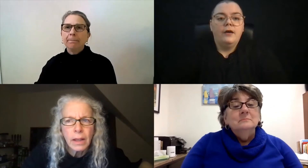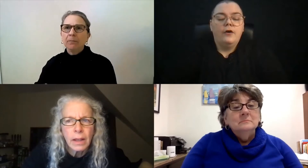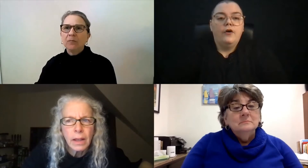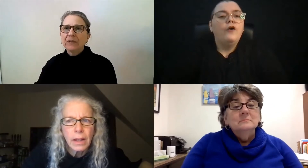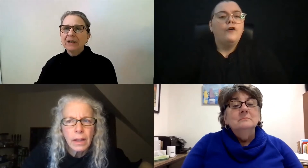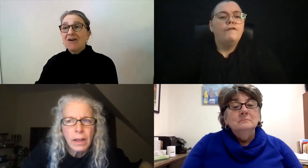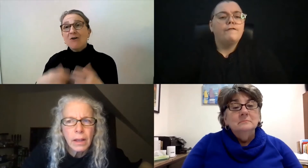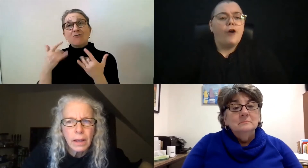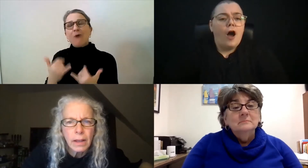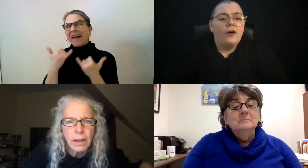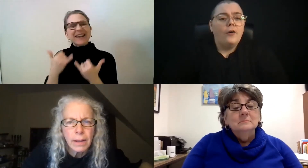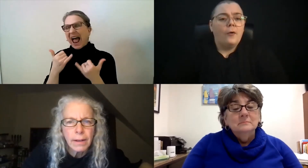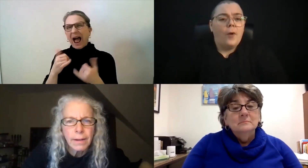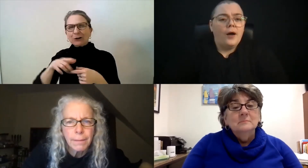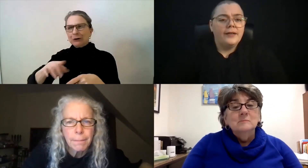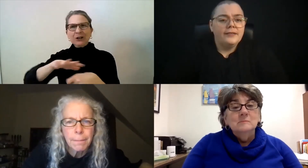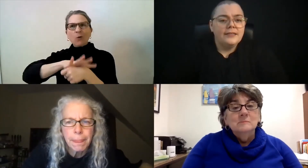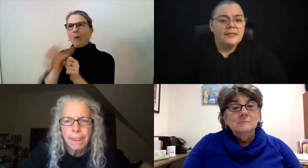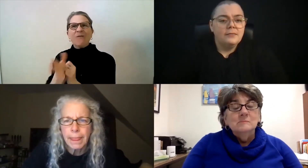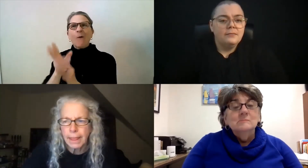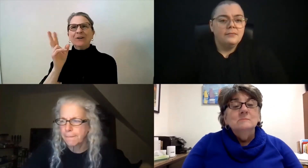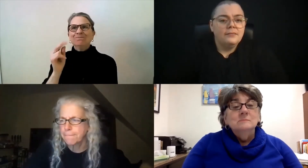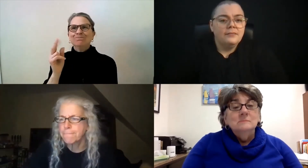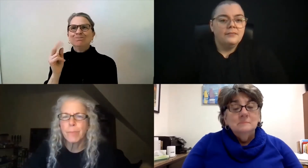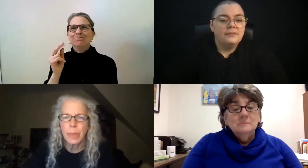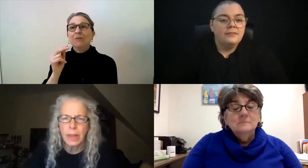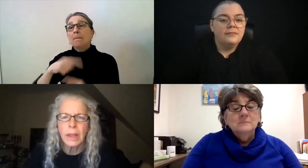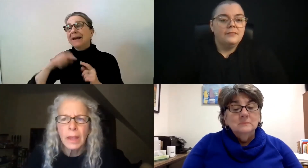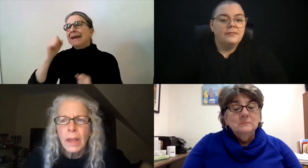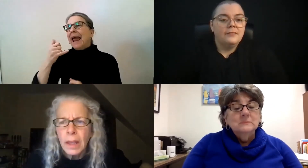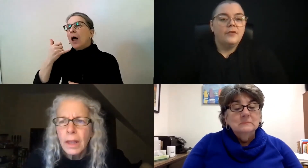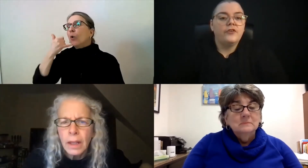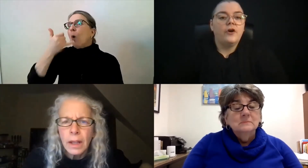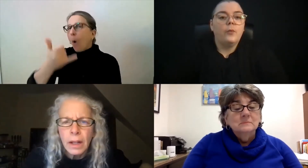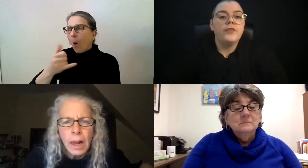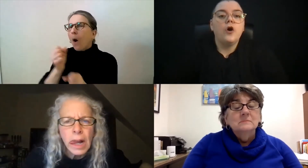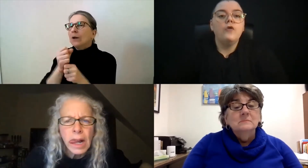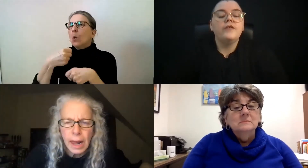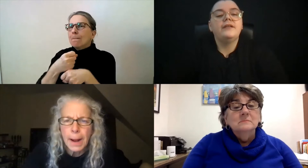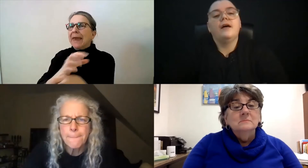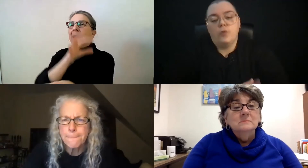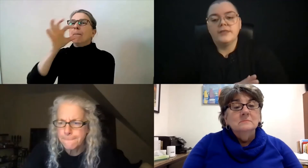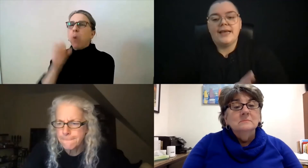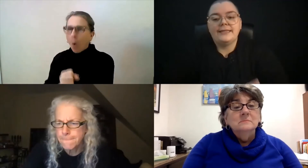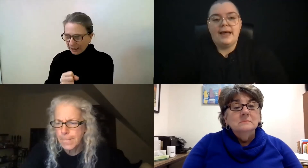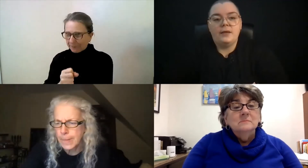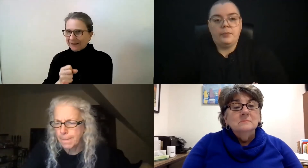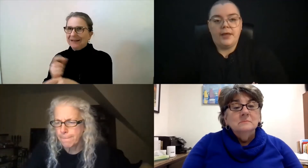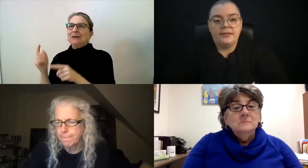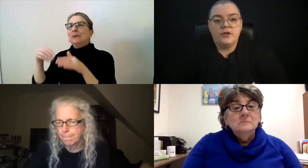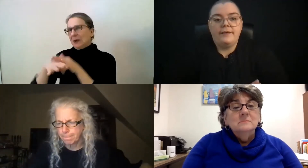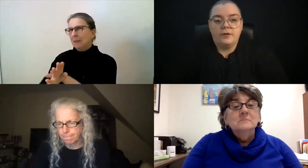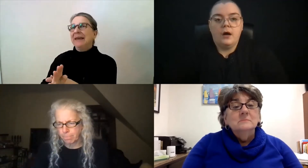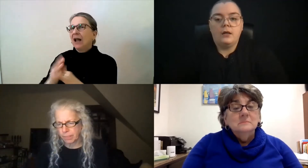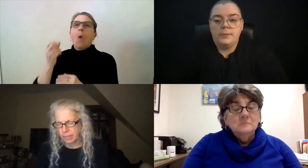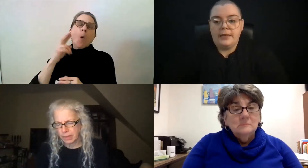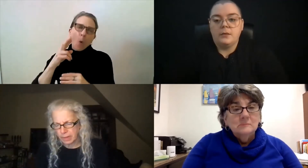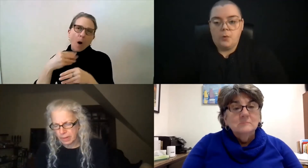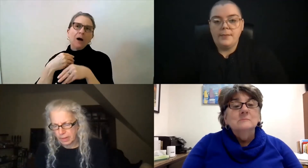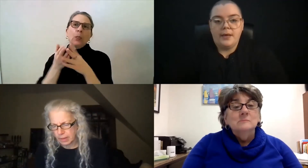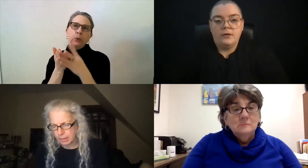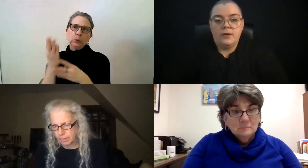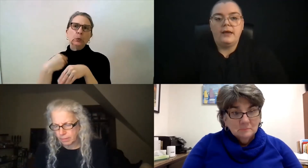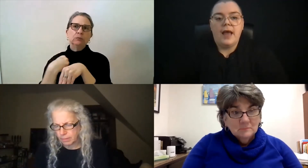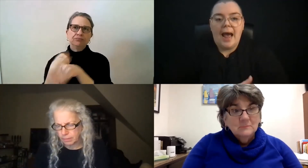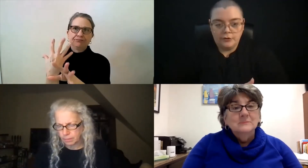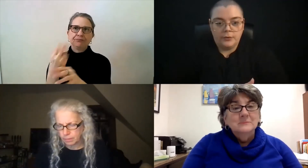frog or walk in system. So with COVID, of course, that's not in place, you have to call and make an